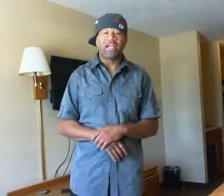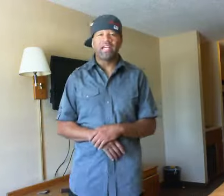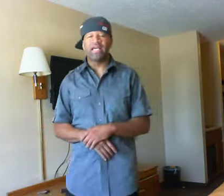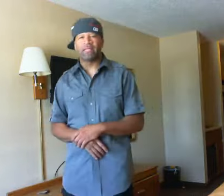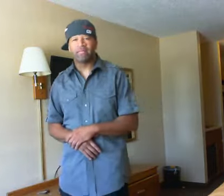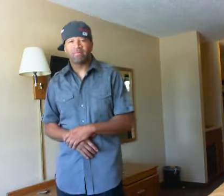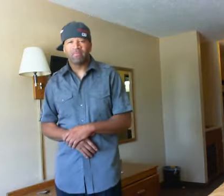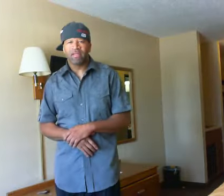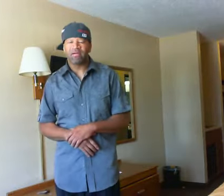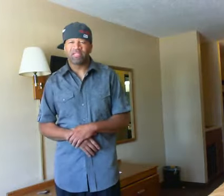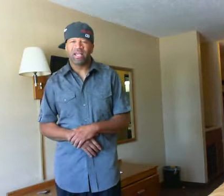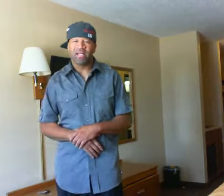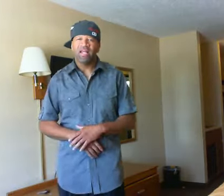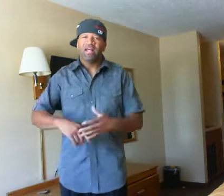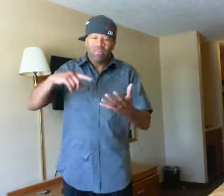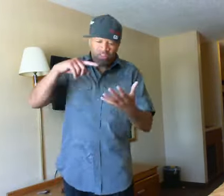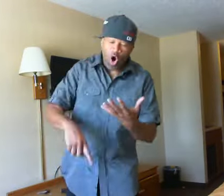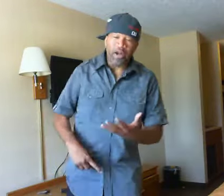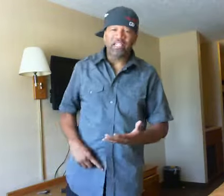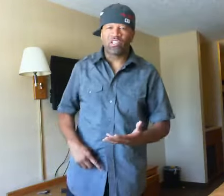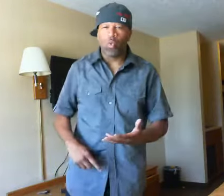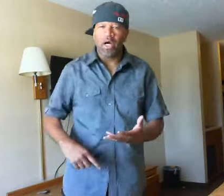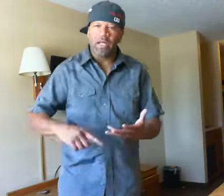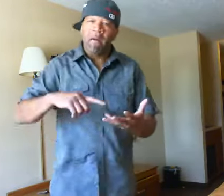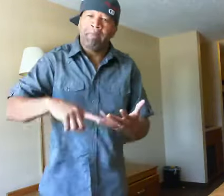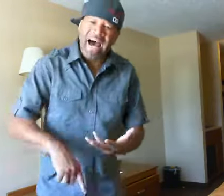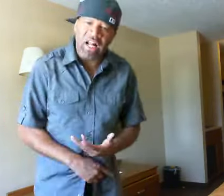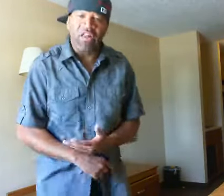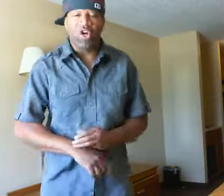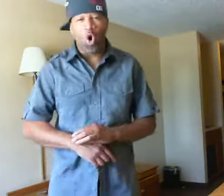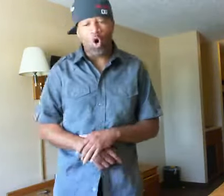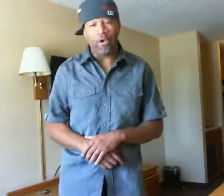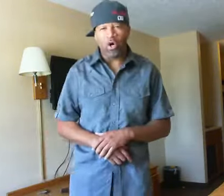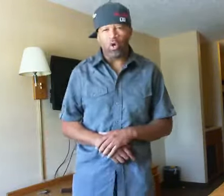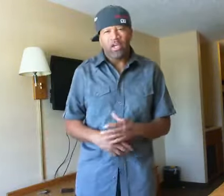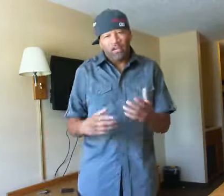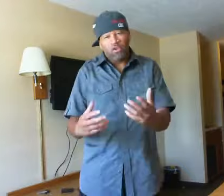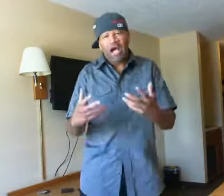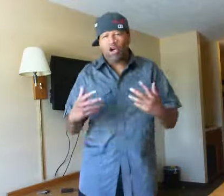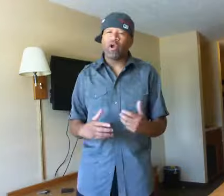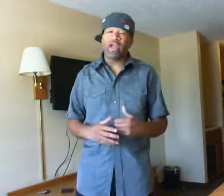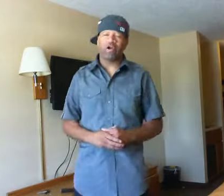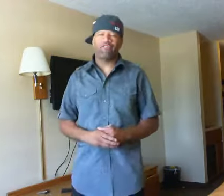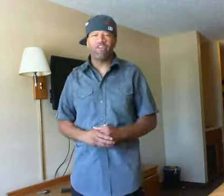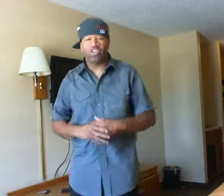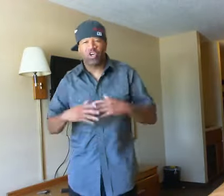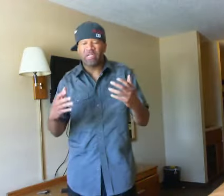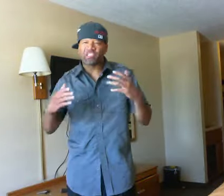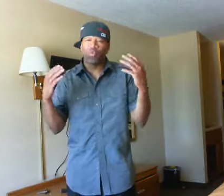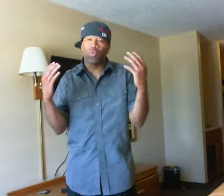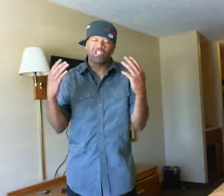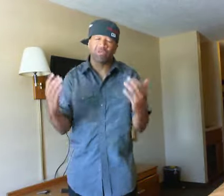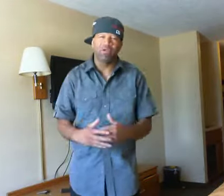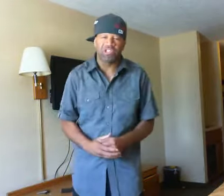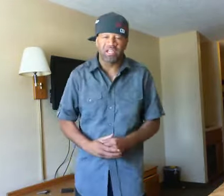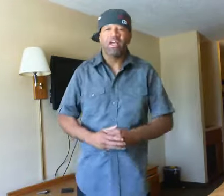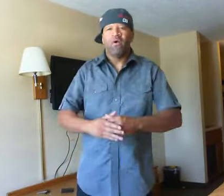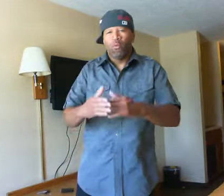again. You know what sayin'? The audience of one, Battle of the Choreo. If you got choreography to Christian worship music, we